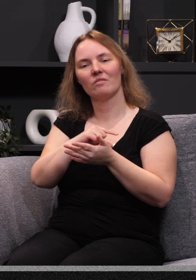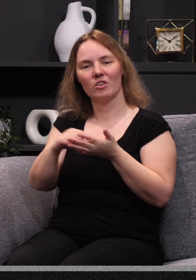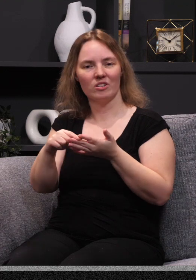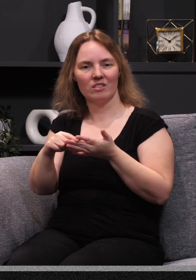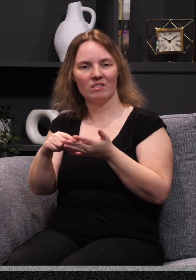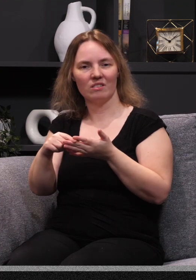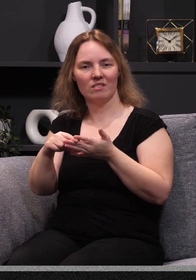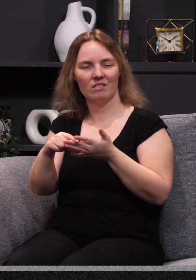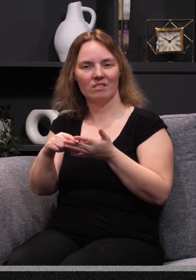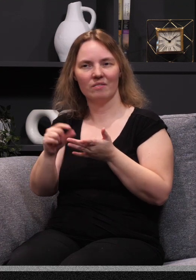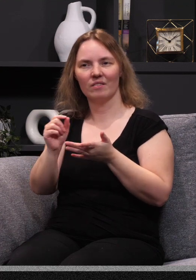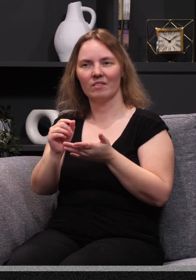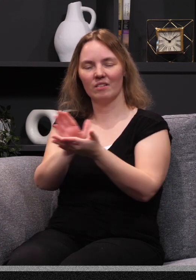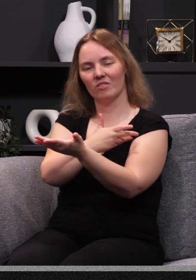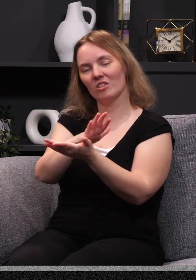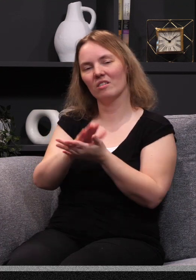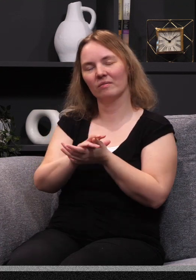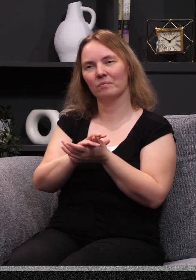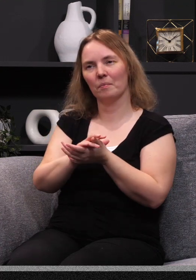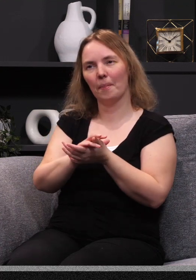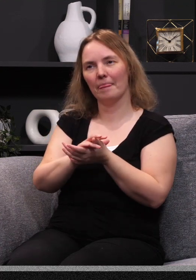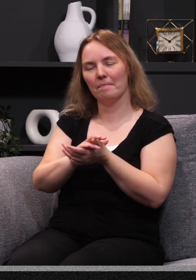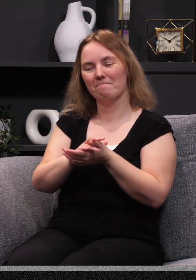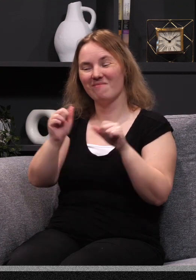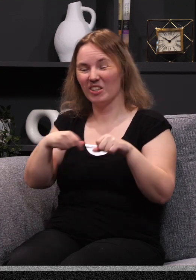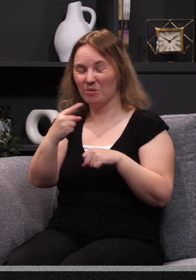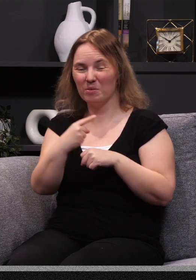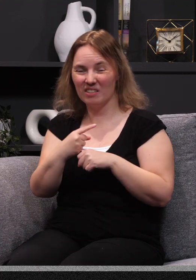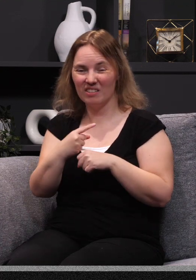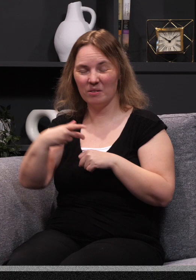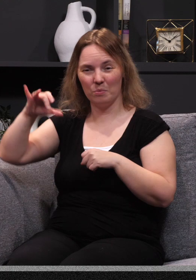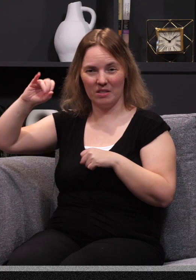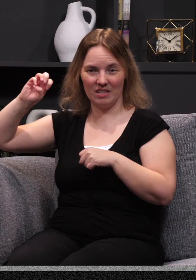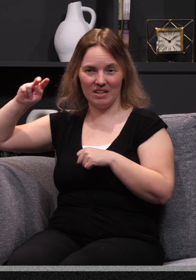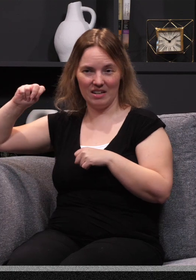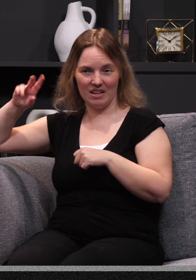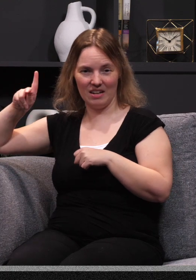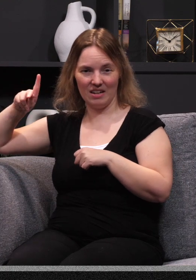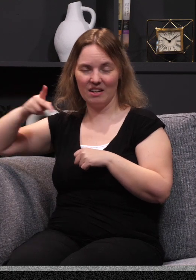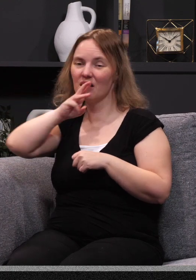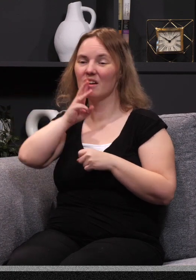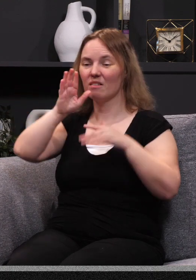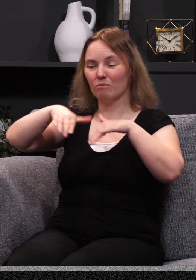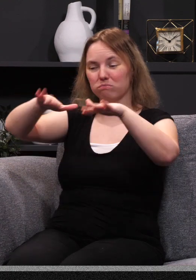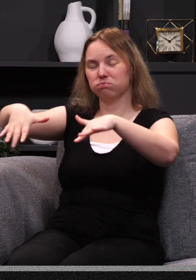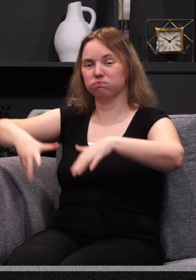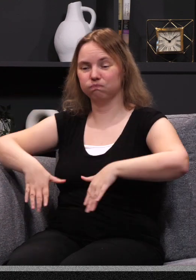Lehman was writing. And these are the words of the poem. It says, Could we with ink the ocean fill?